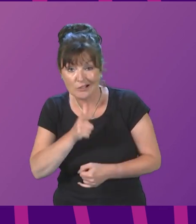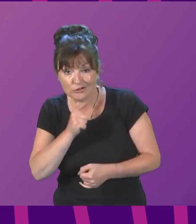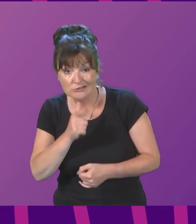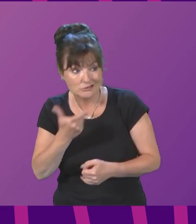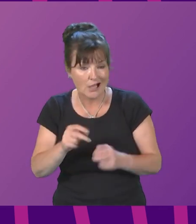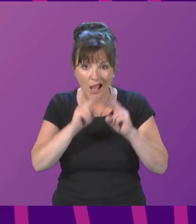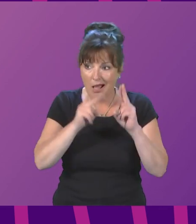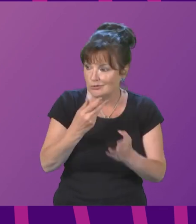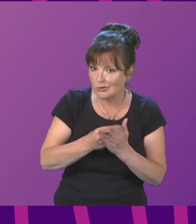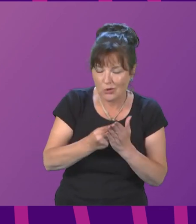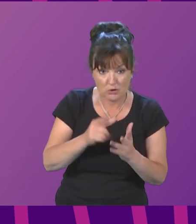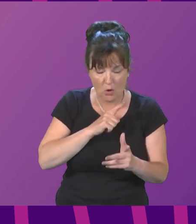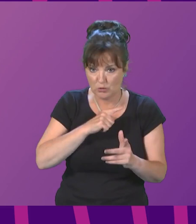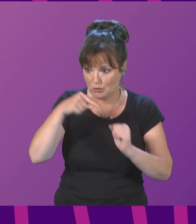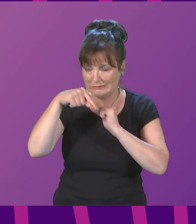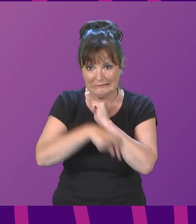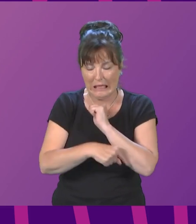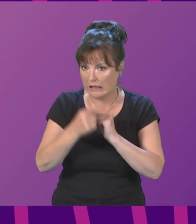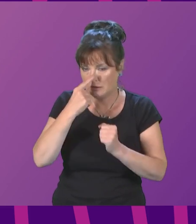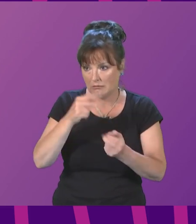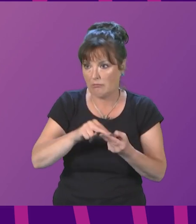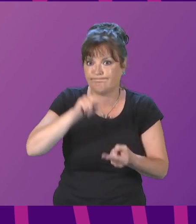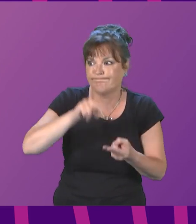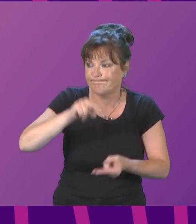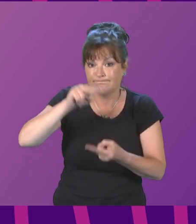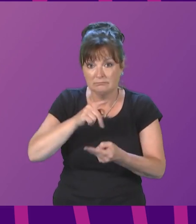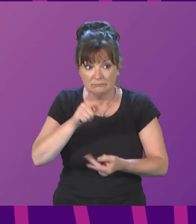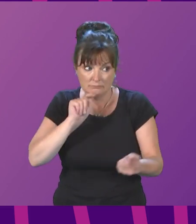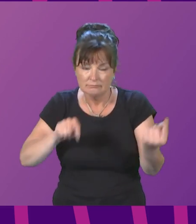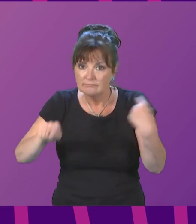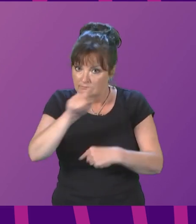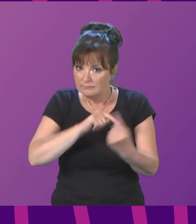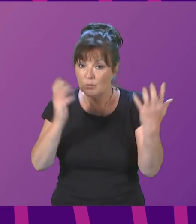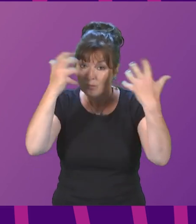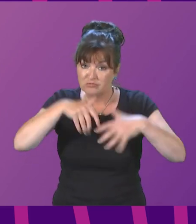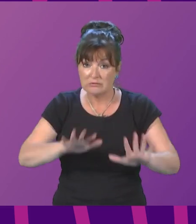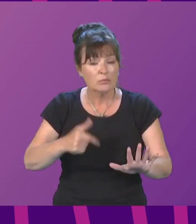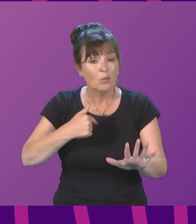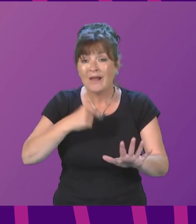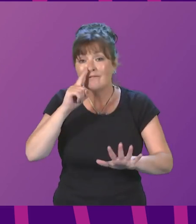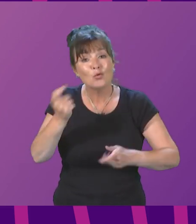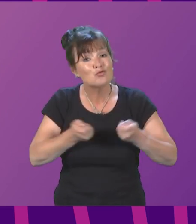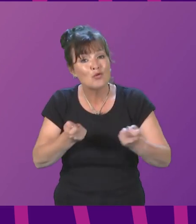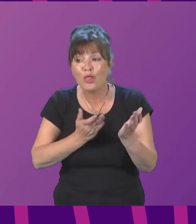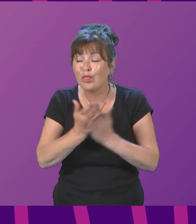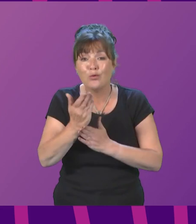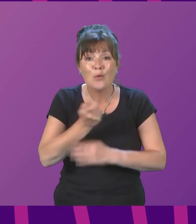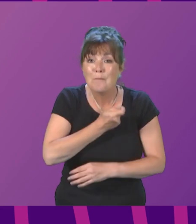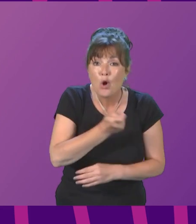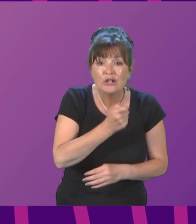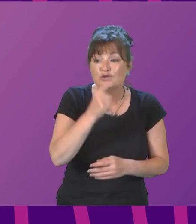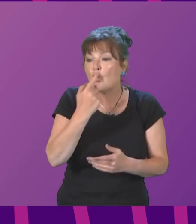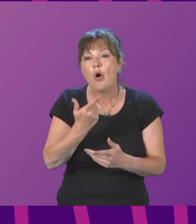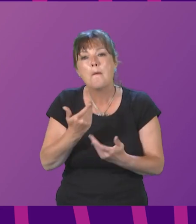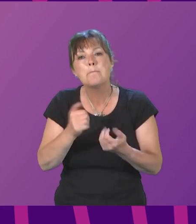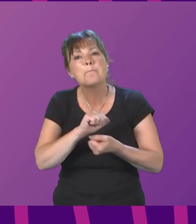increasing levels of debt are a concern for many. We do not control mortgage or general borrowing rates,